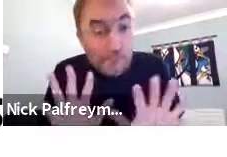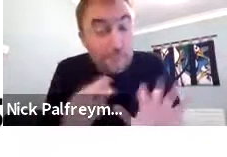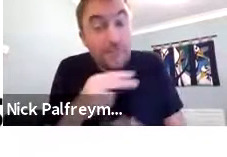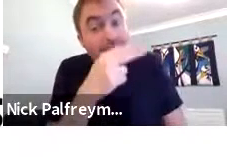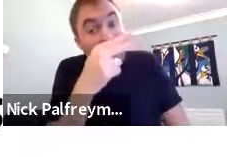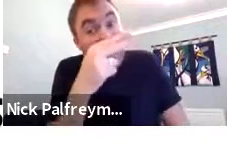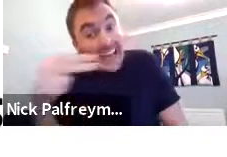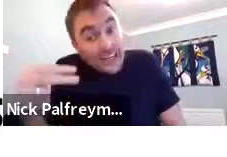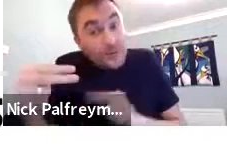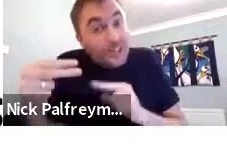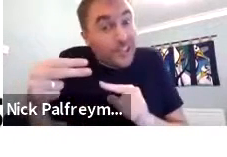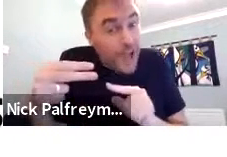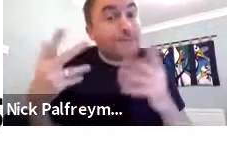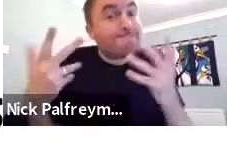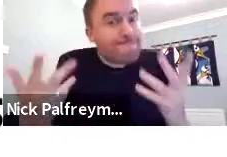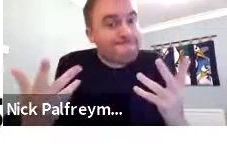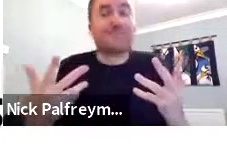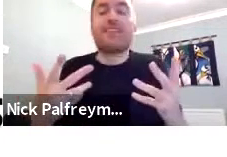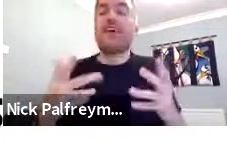from Indonesian.